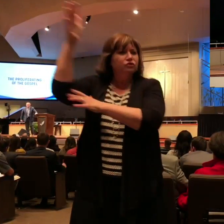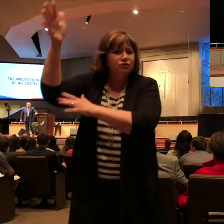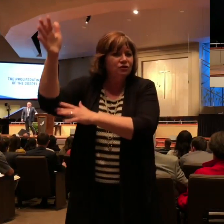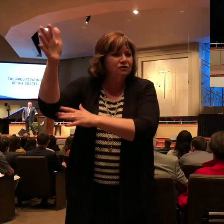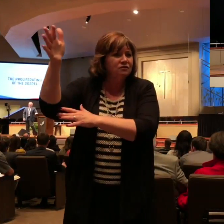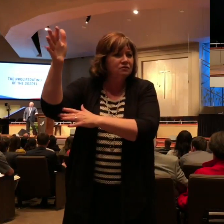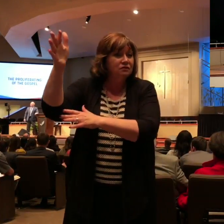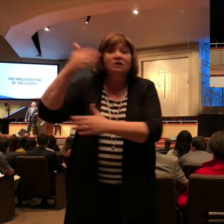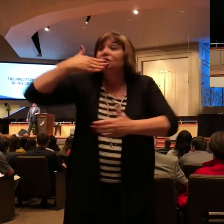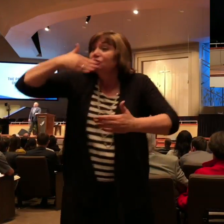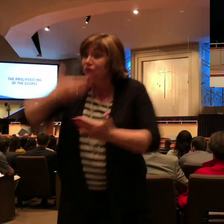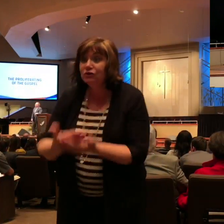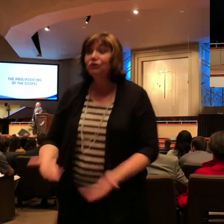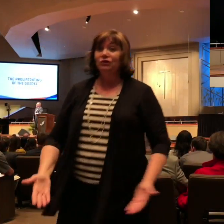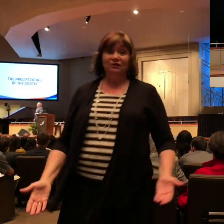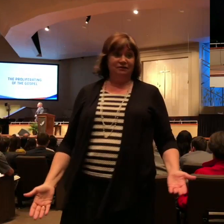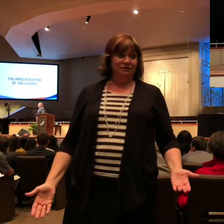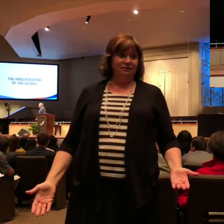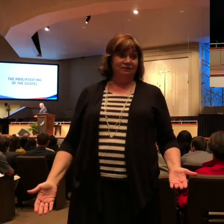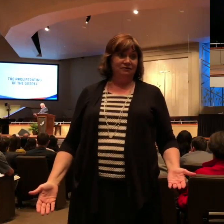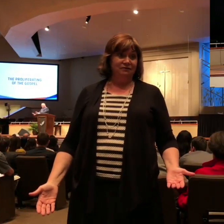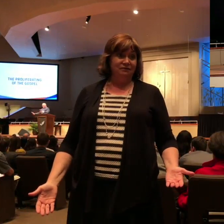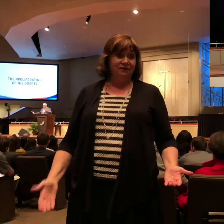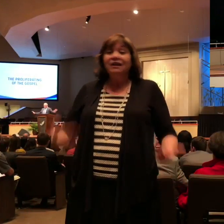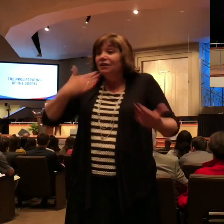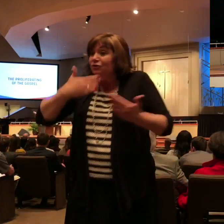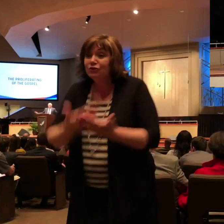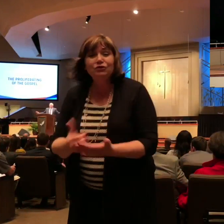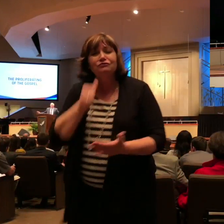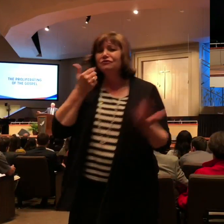Good things are happening. Paul said, don't you be discouraged.